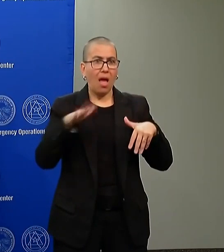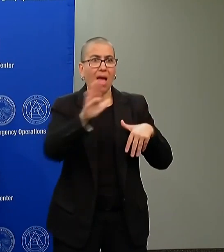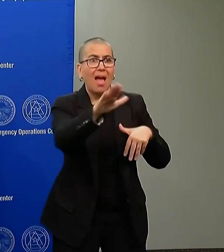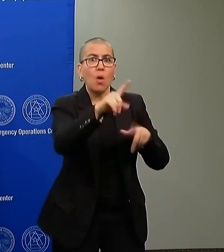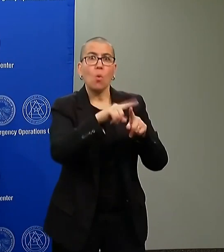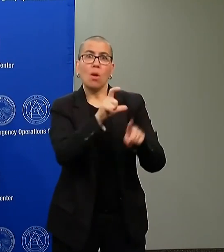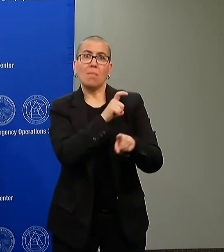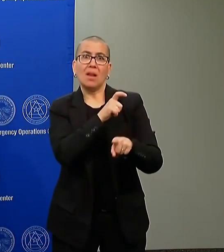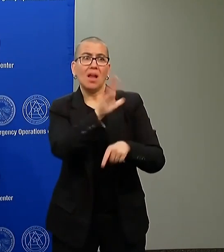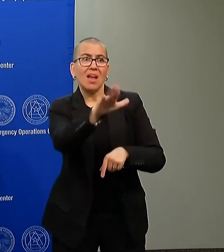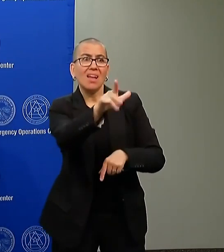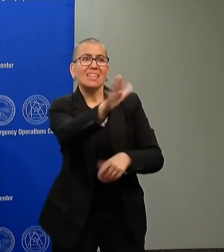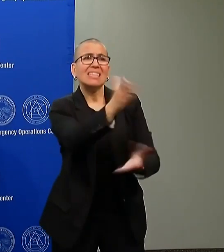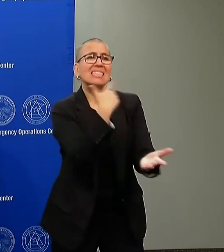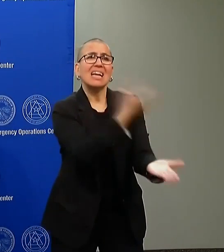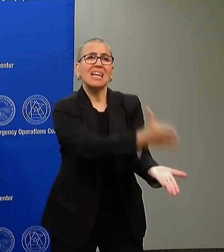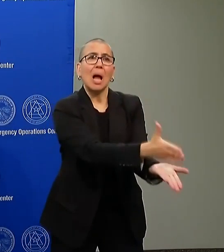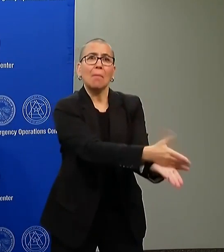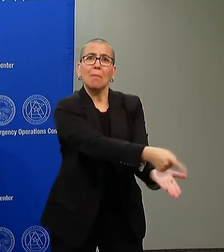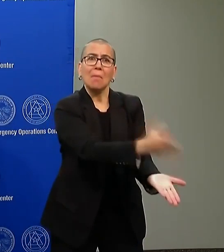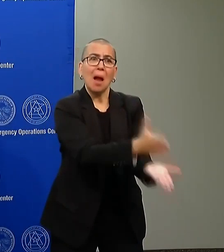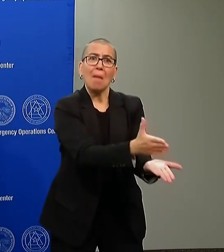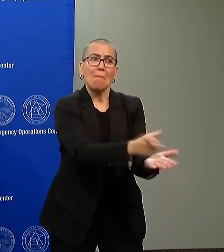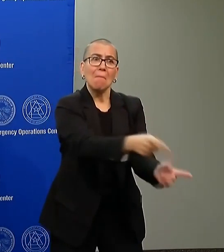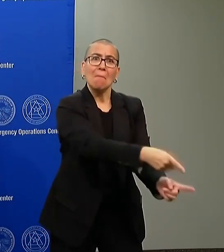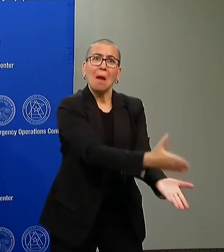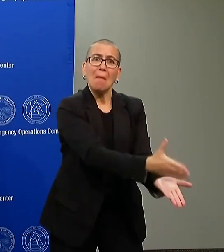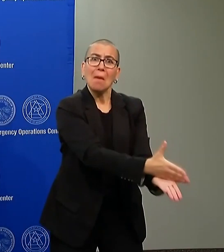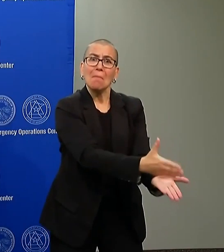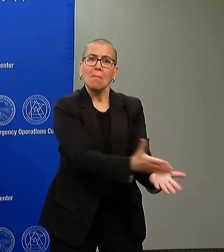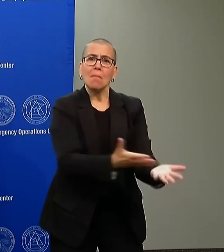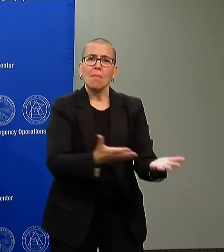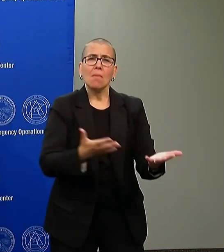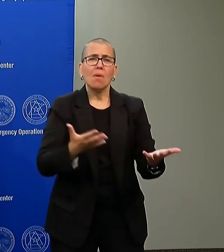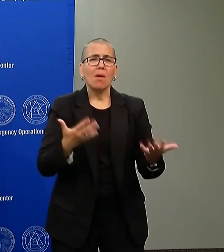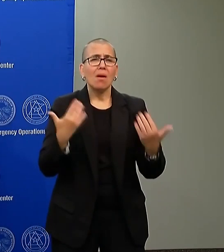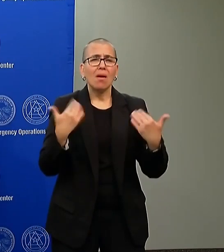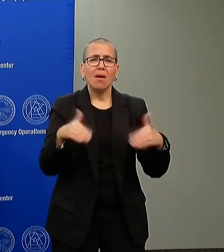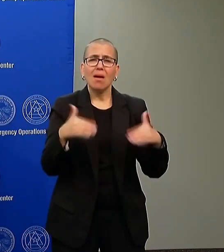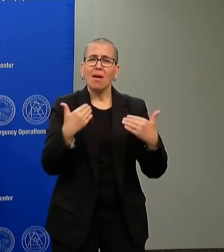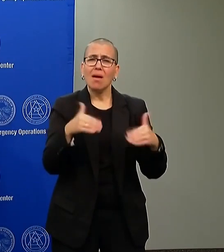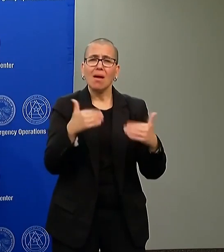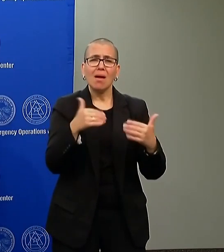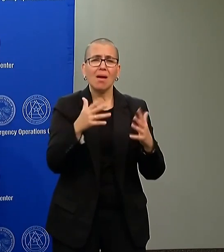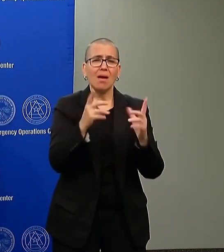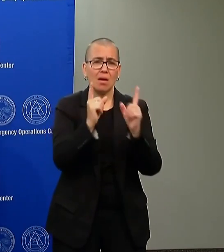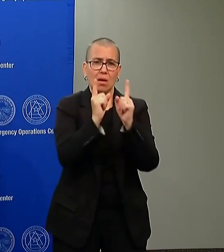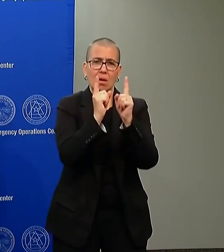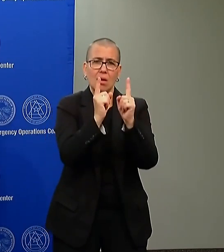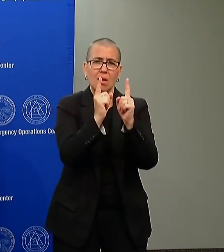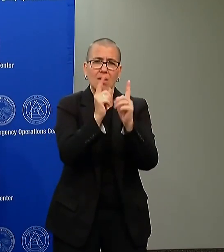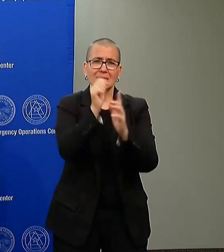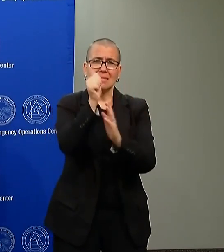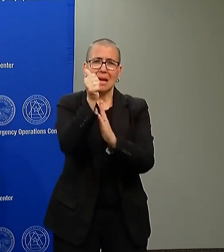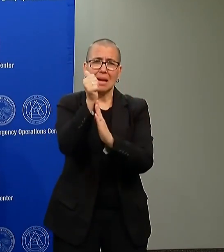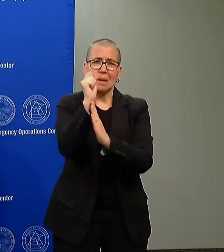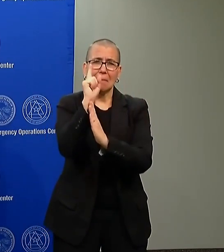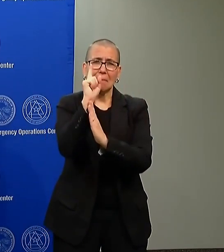And over the course of a 10 minute video, we see the life squeezed out